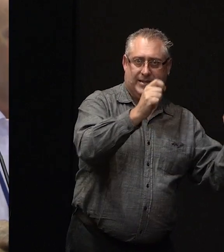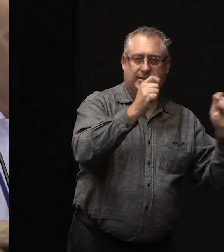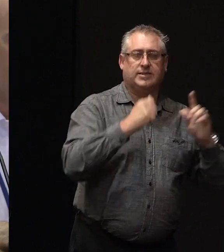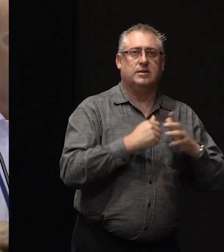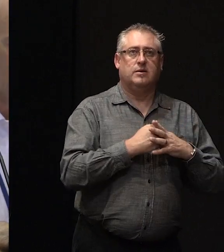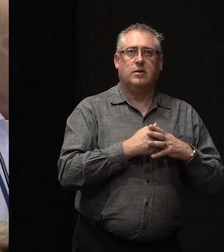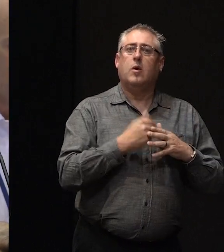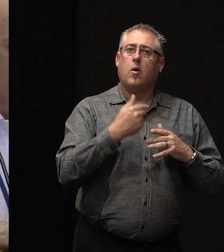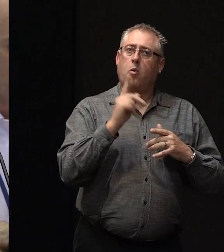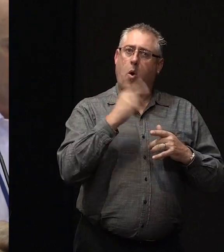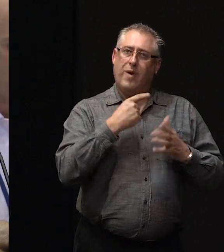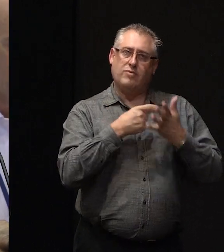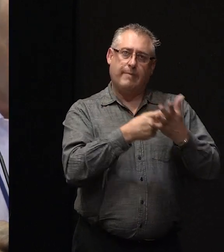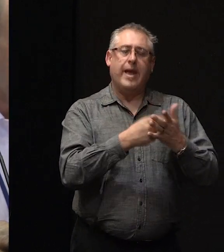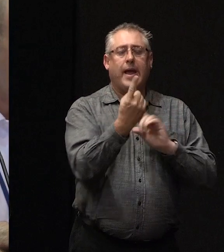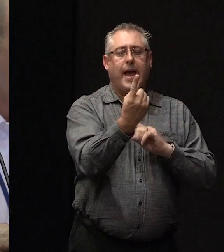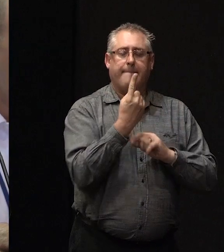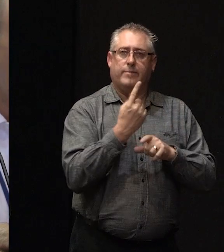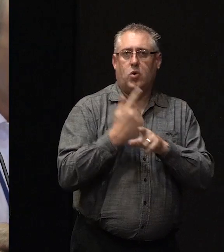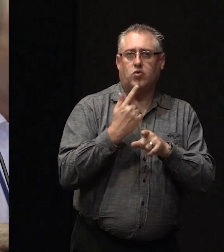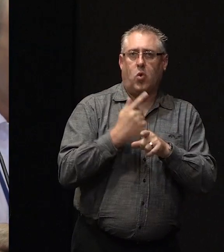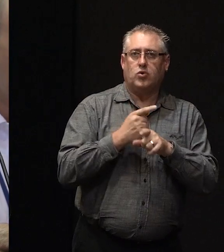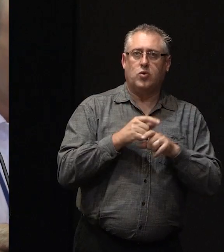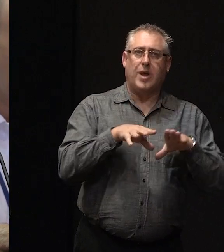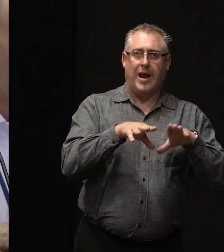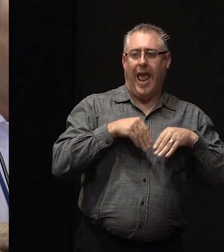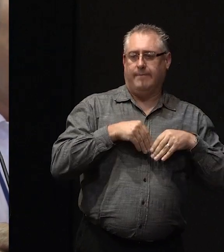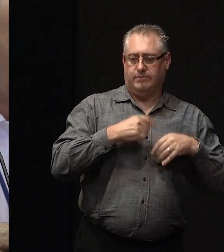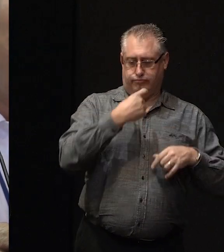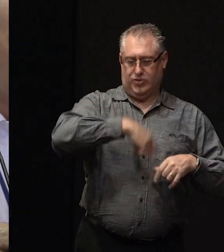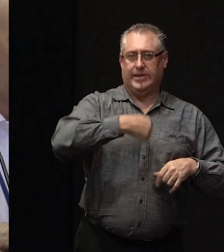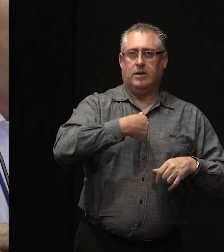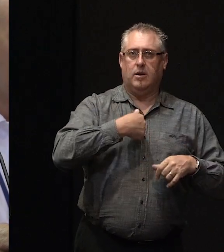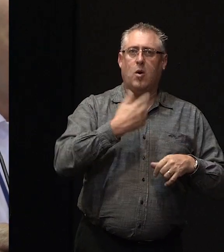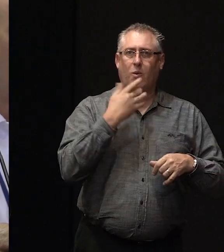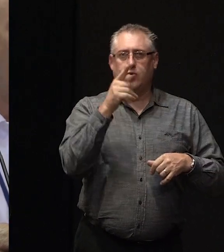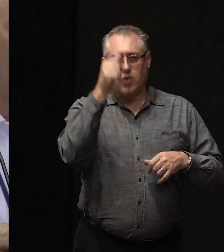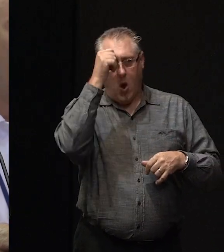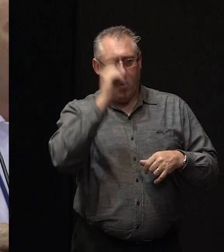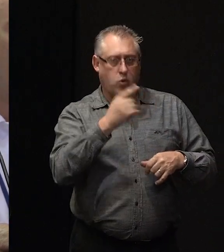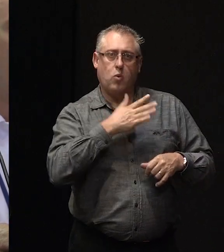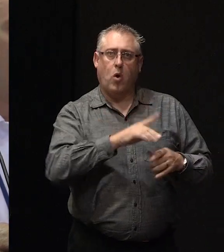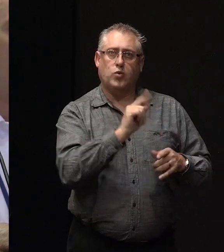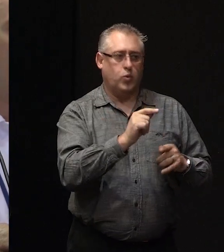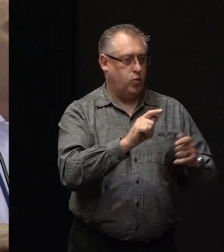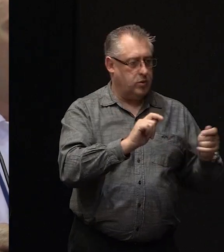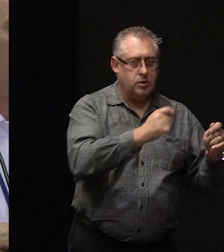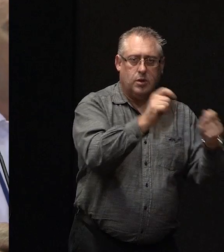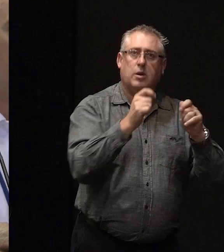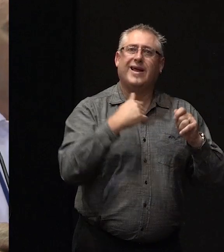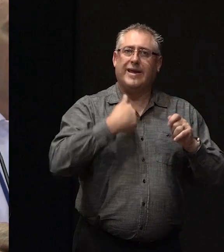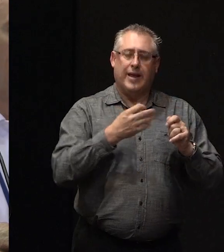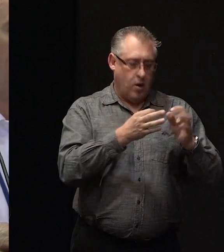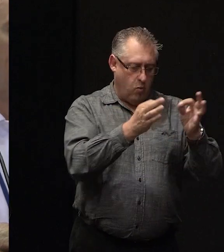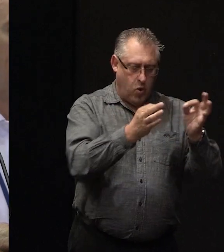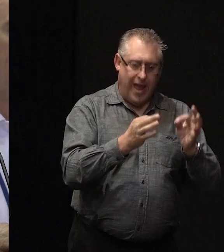what we recommend is that you come and speak to your claims handler when you know what work you would like to do and then we can work out whether